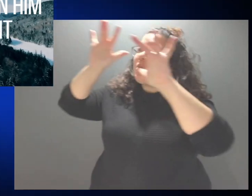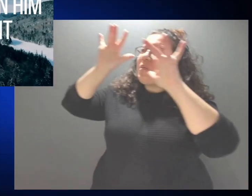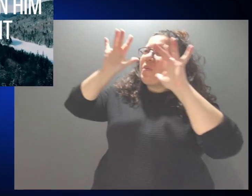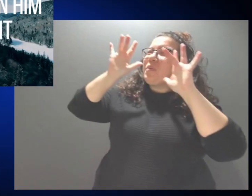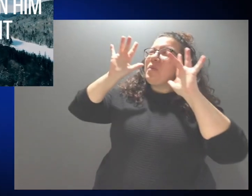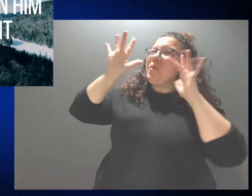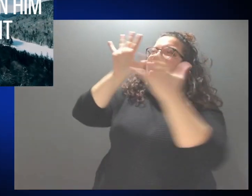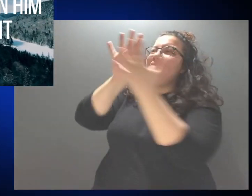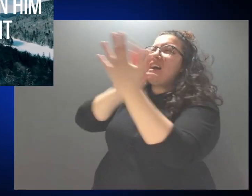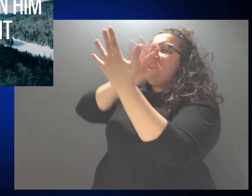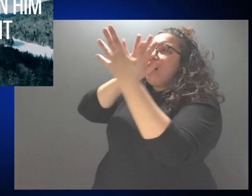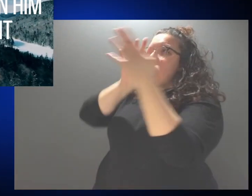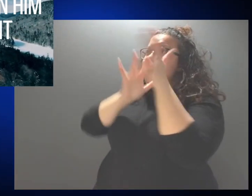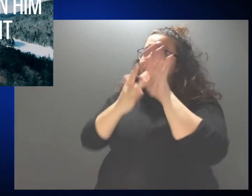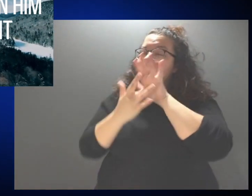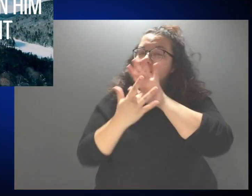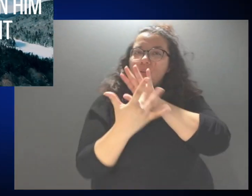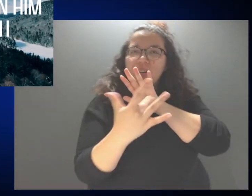radiant,